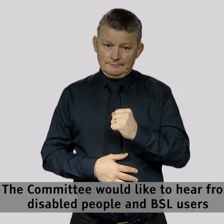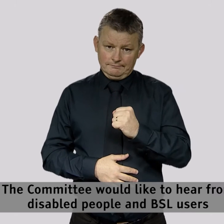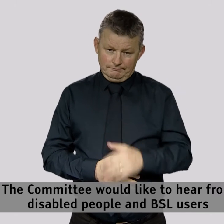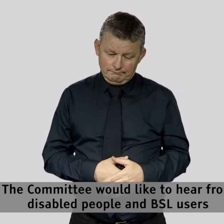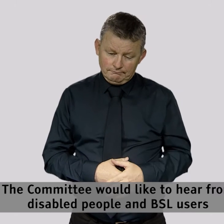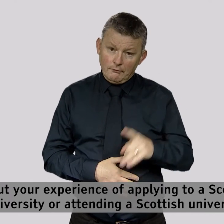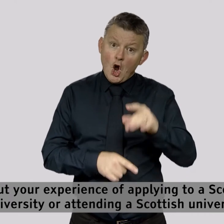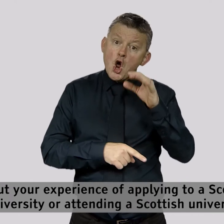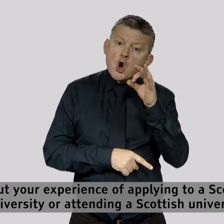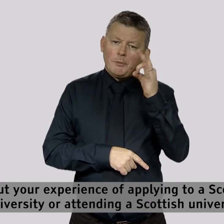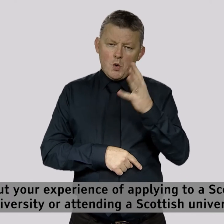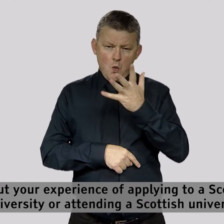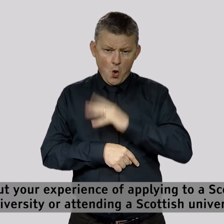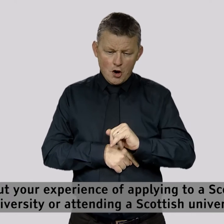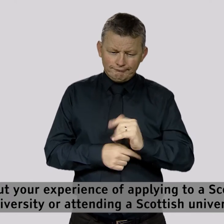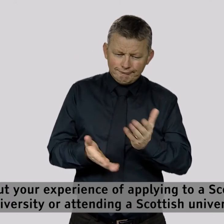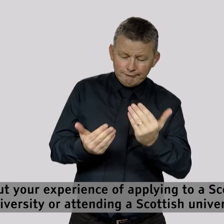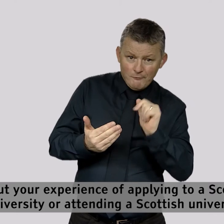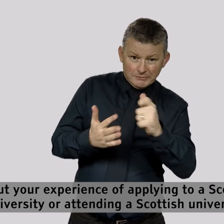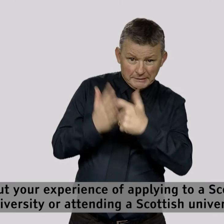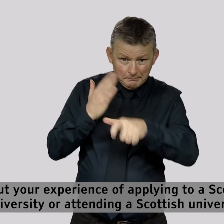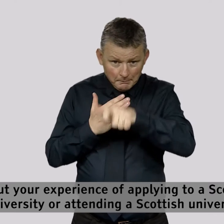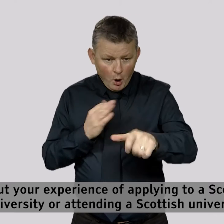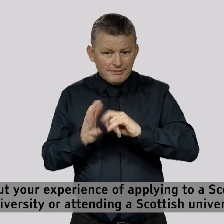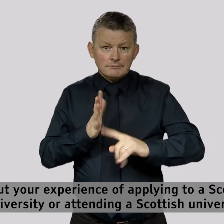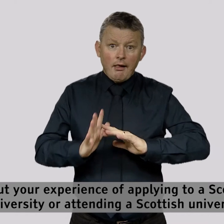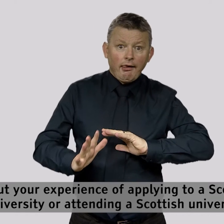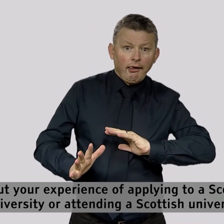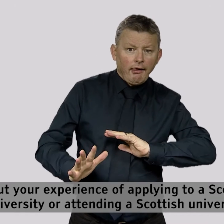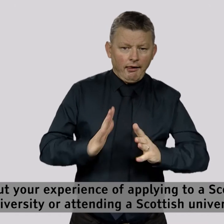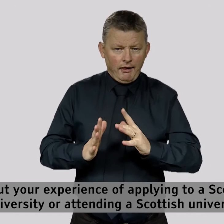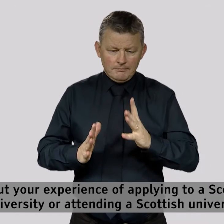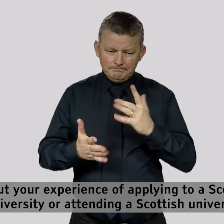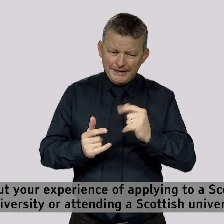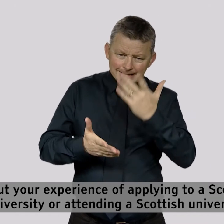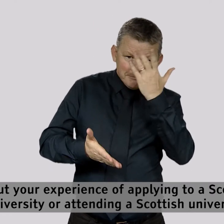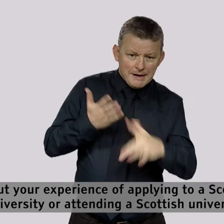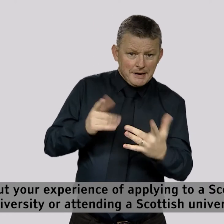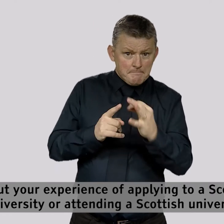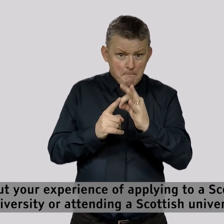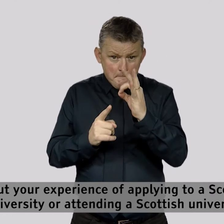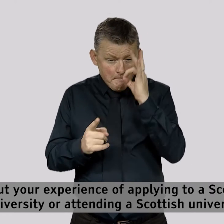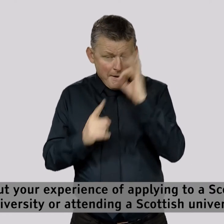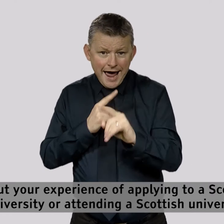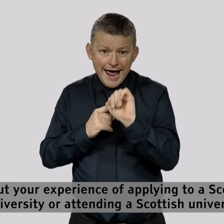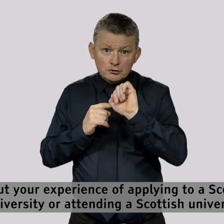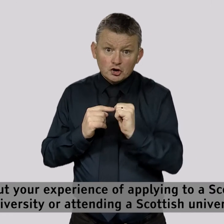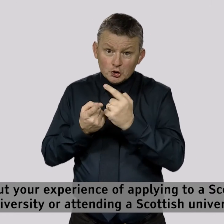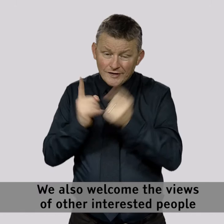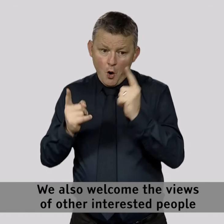users about your experience of applying to a Scottish university or attending a Scottish university. We